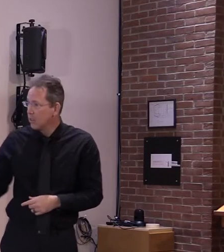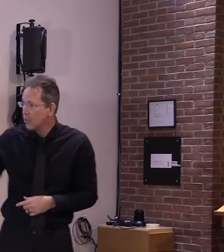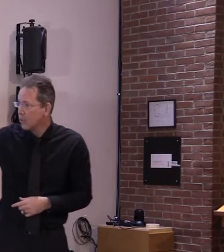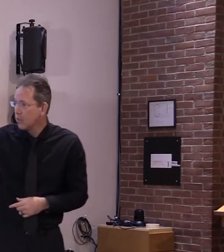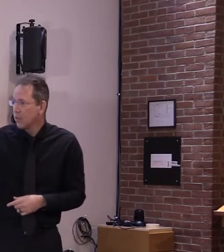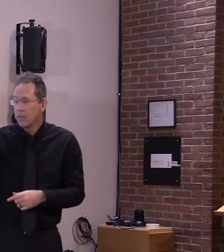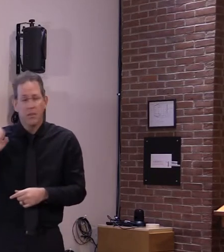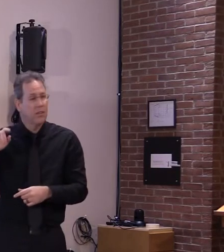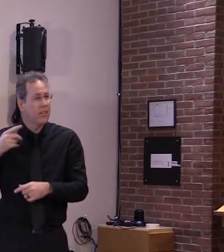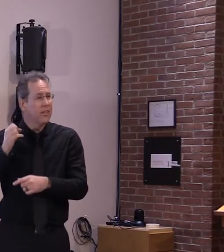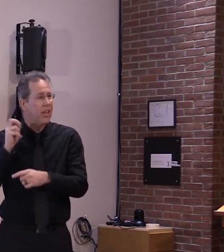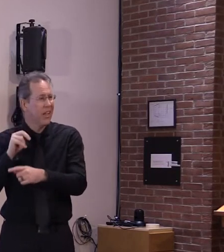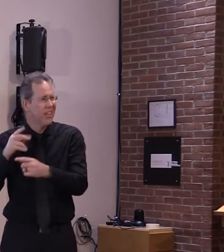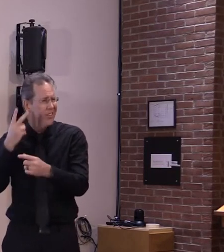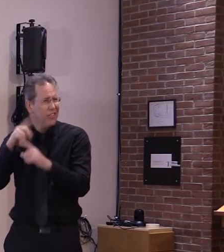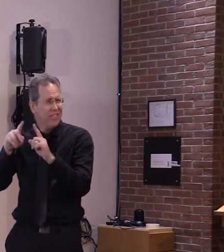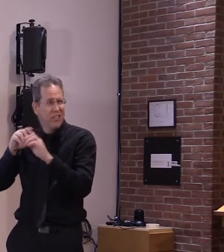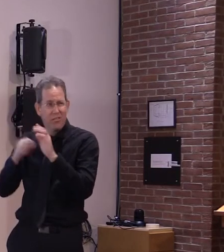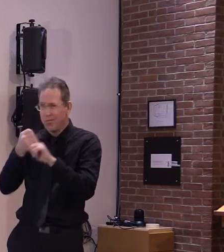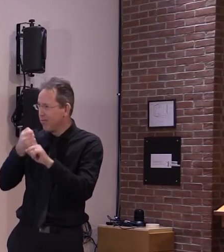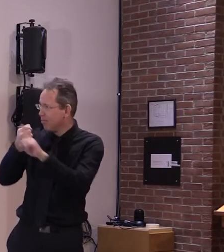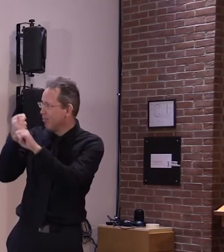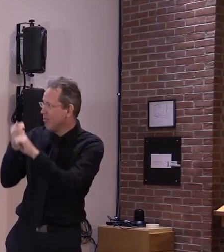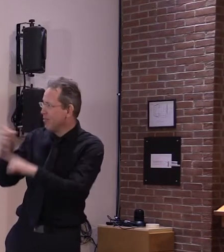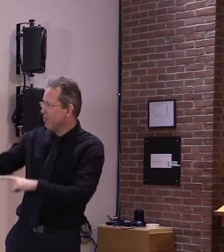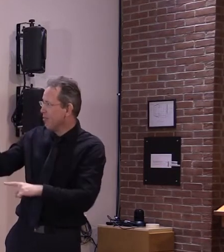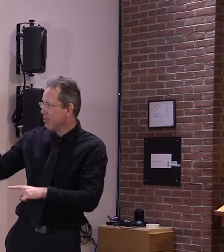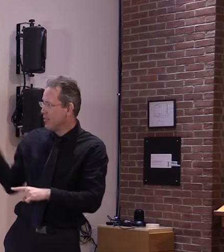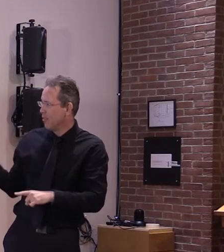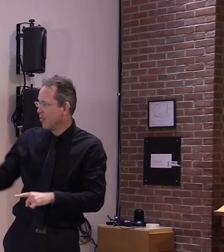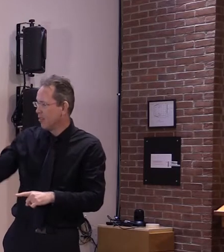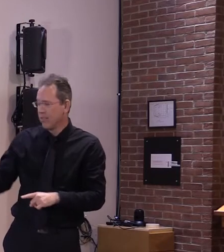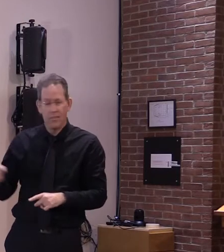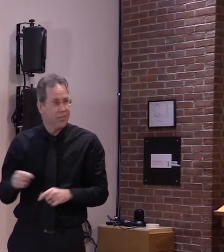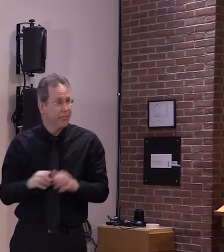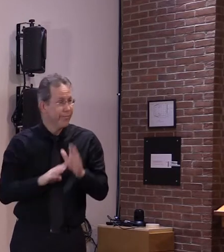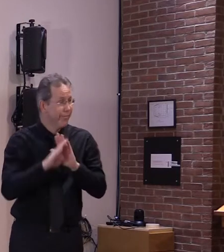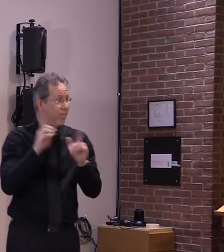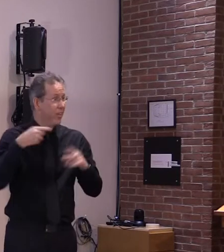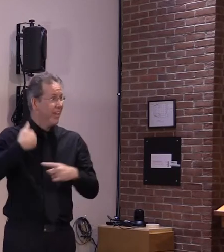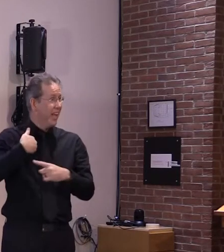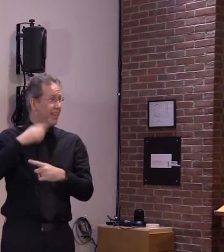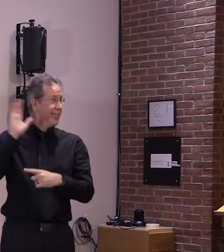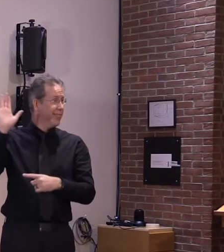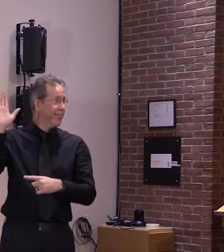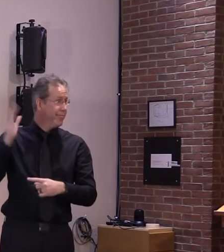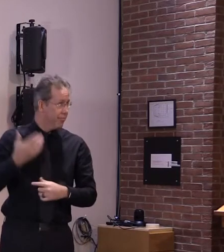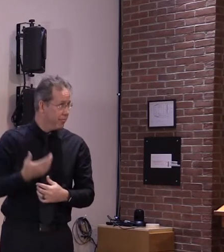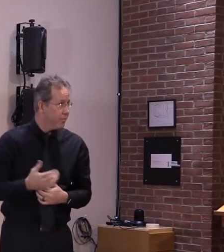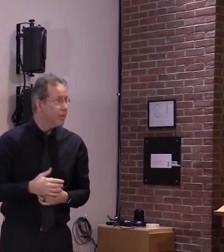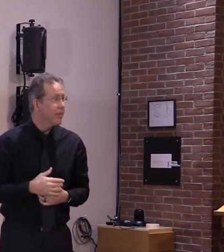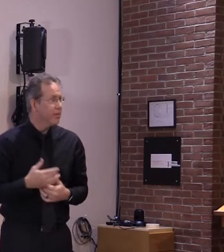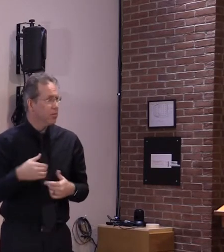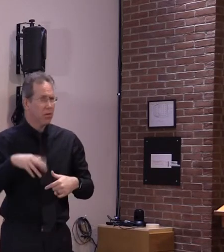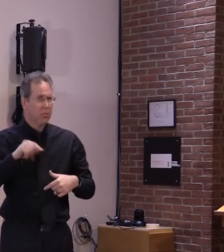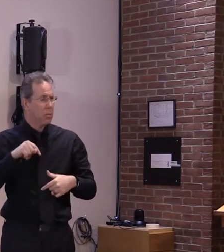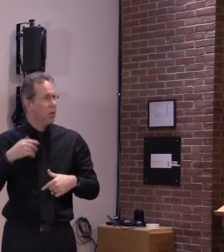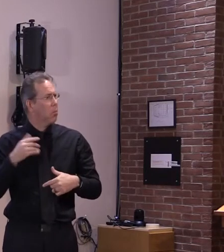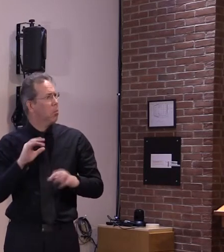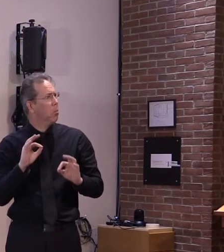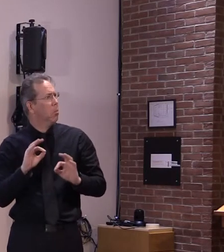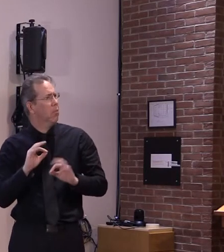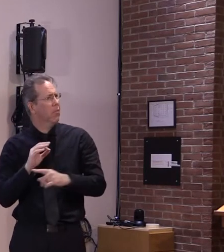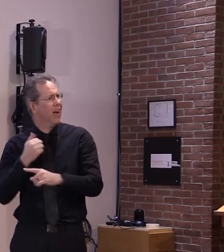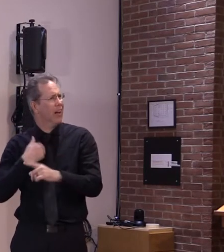to avoid any similar surge here in vermont again due to vermonters good work and sacrifices that were